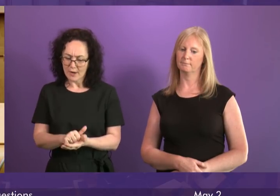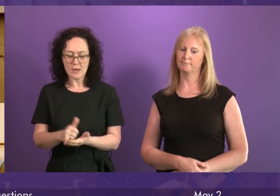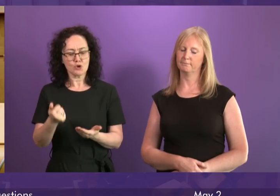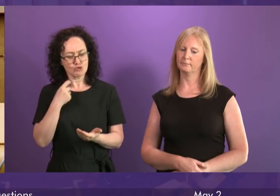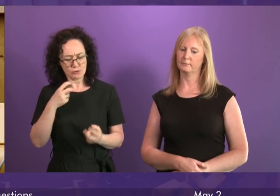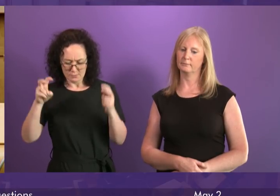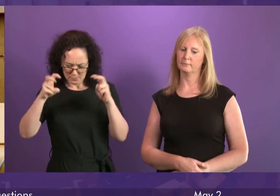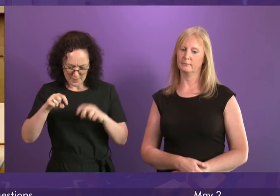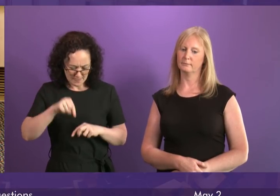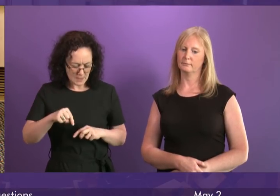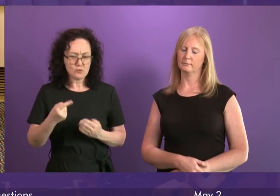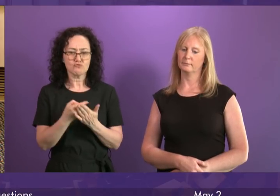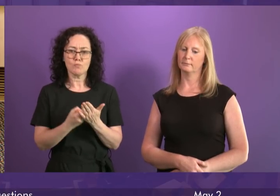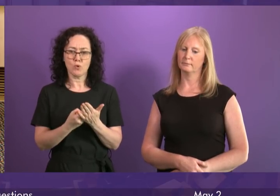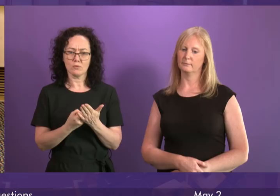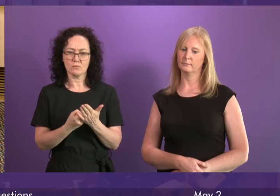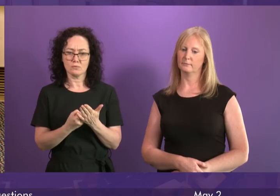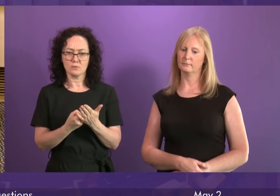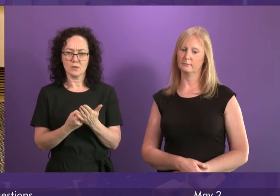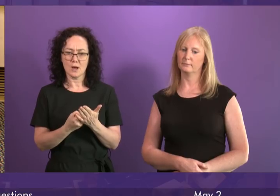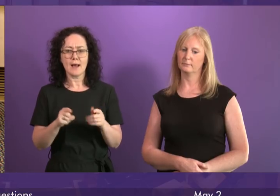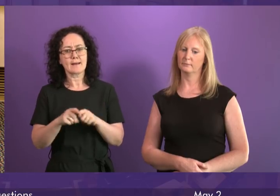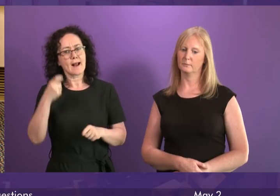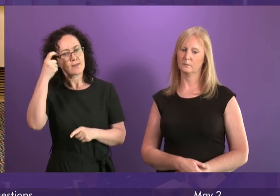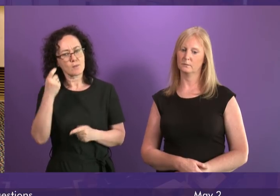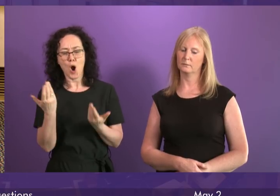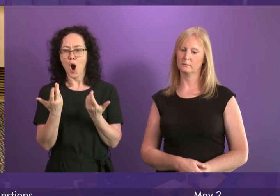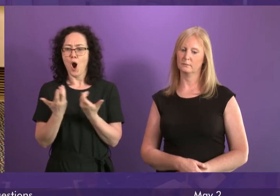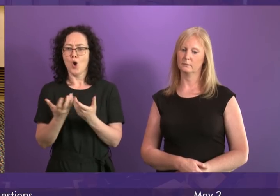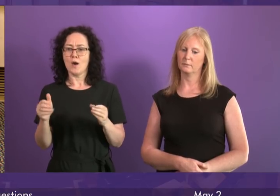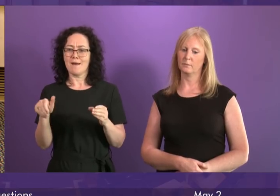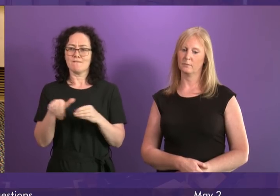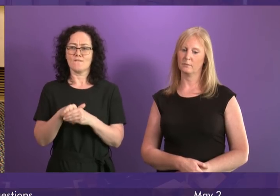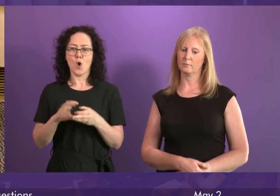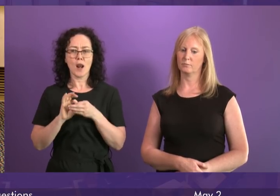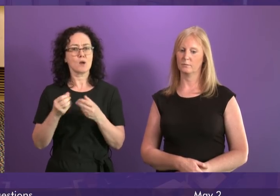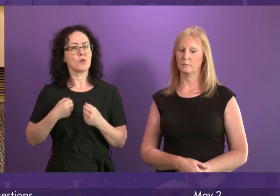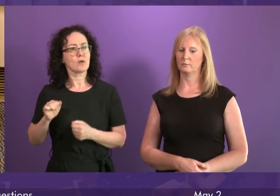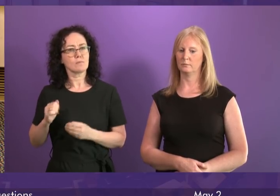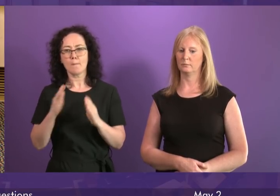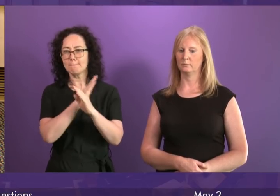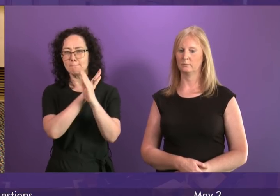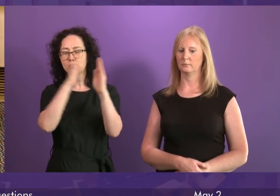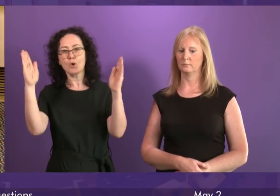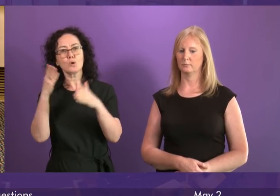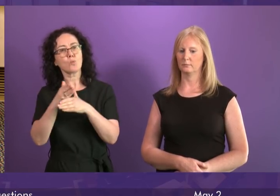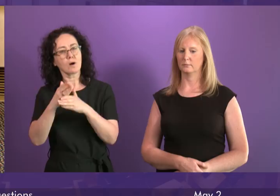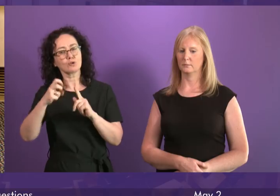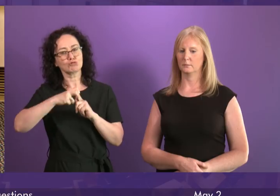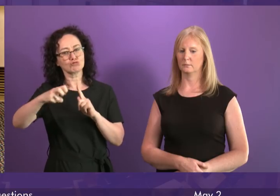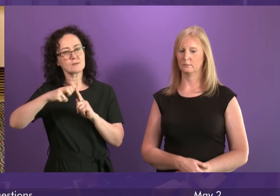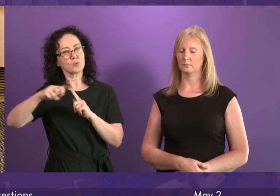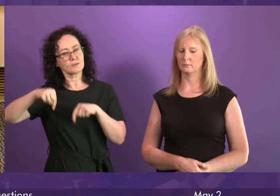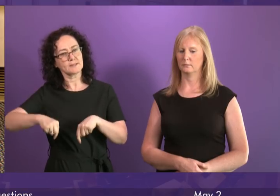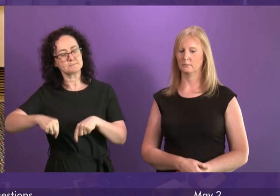considered in the context of that broader strategic work that Transport Scotland is going to undertake and the commitment I give today is that that will happen that will